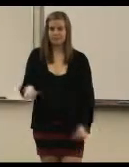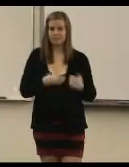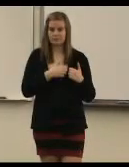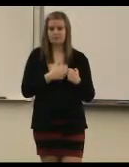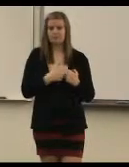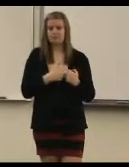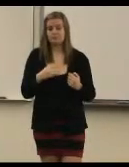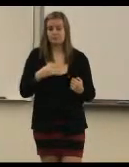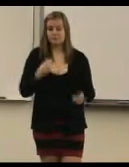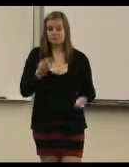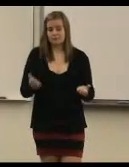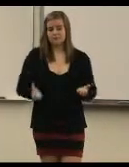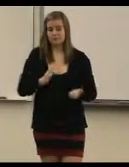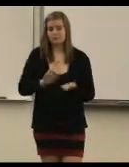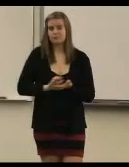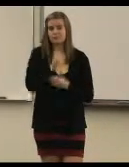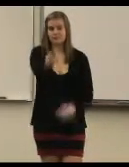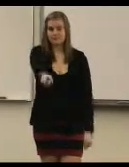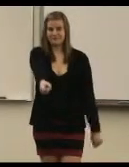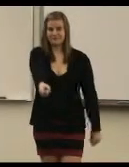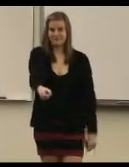baby, I think I want to marry you.